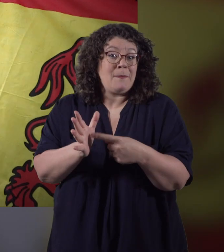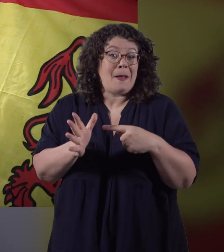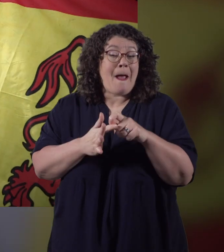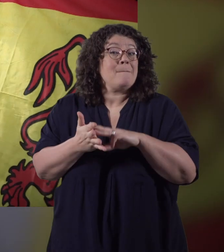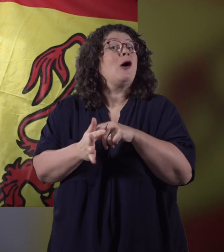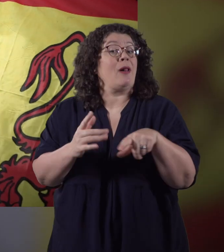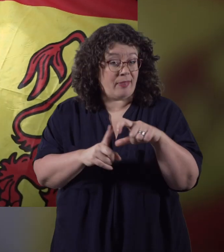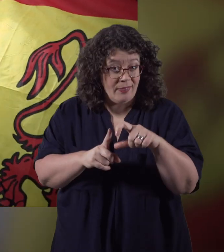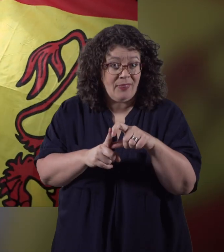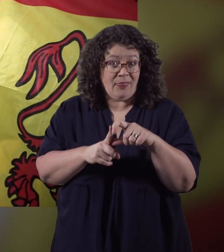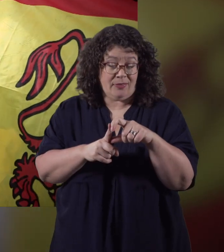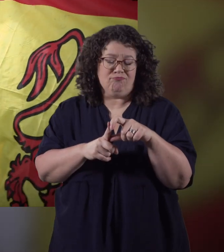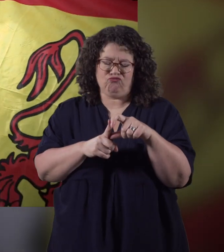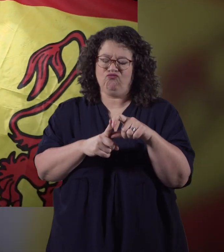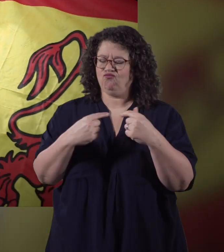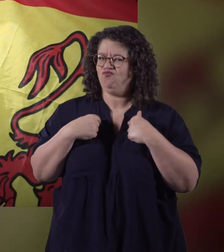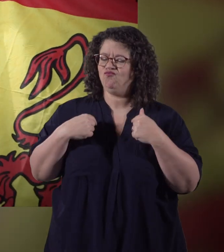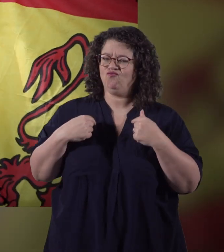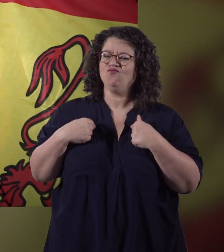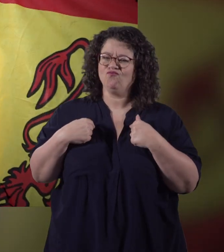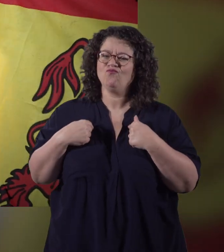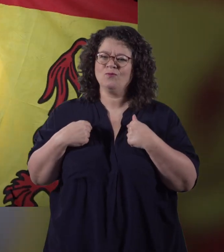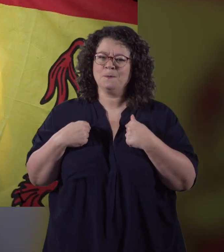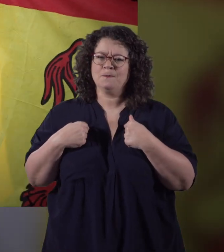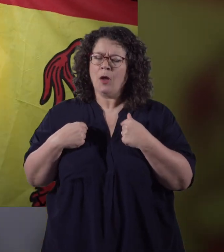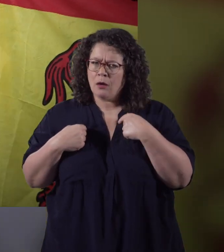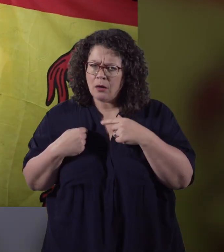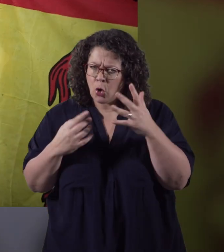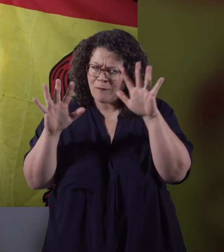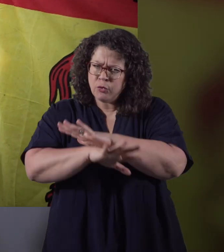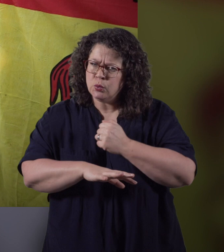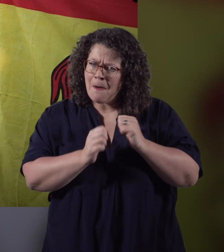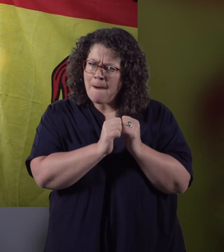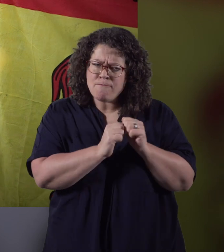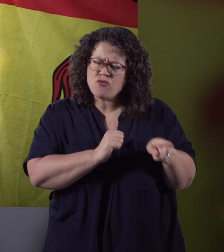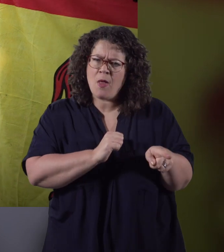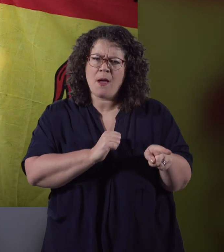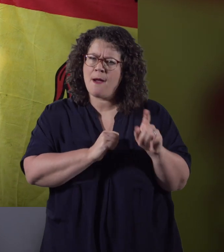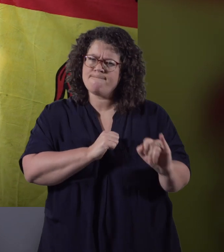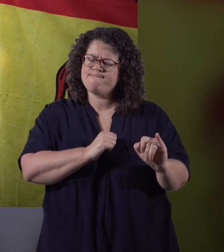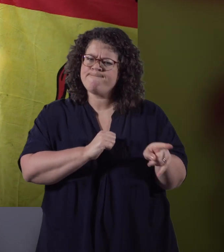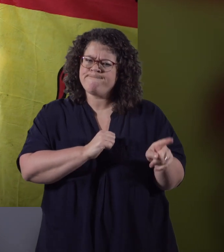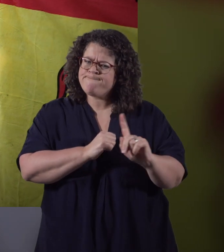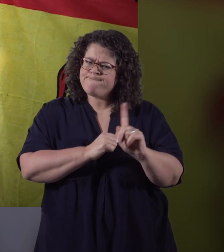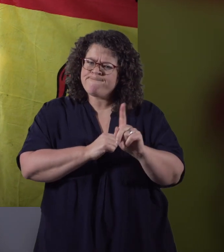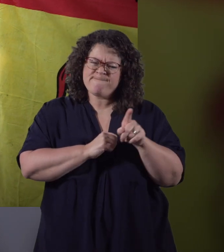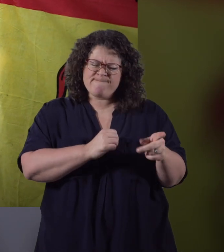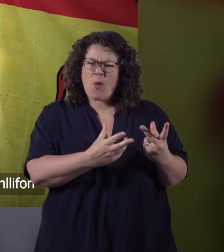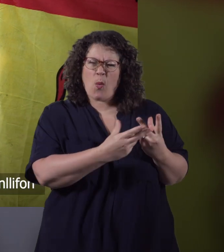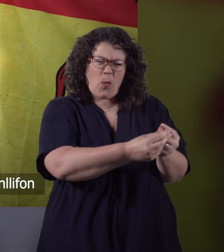Tapmer Redydd of Gesail Gyfarch Dolbenmain. Not to be confused with my brother Iyan, while he